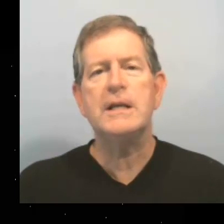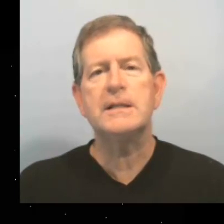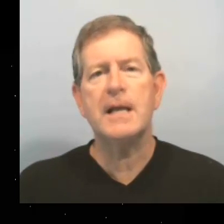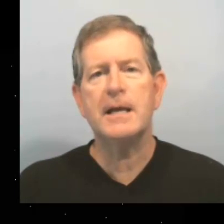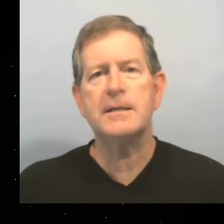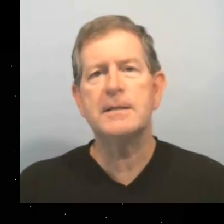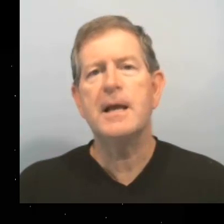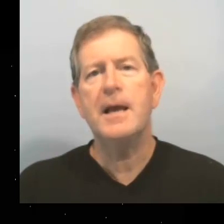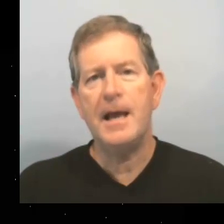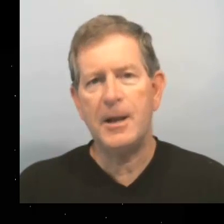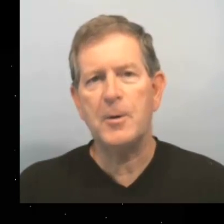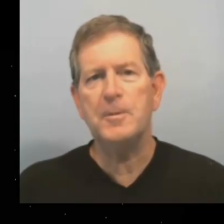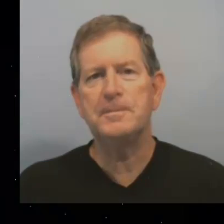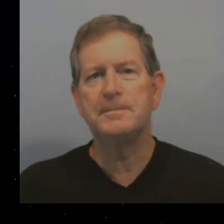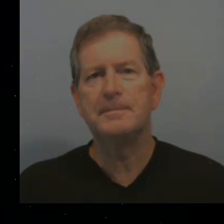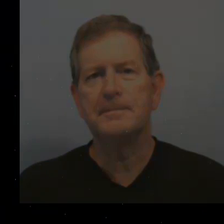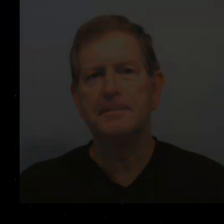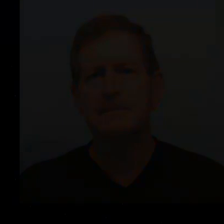She says hello.